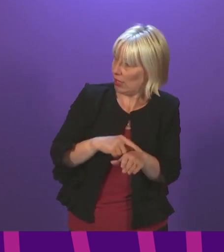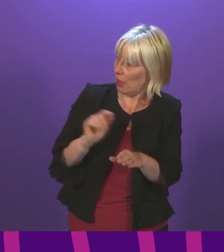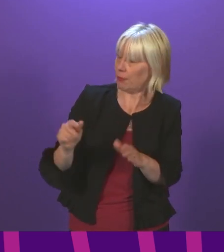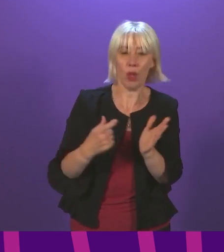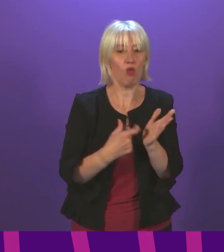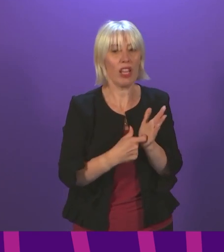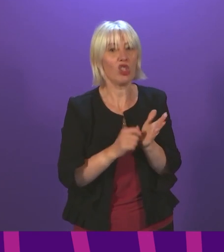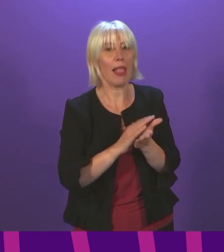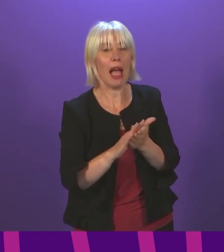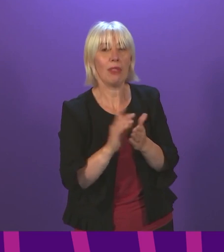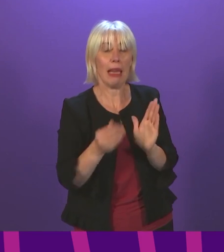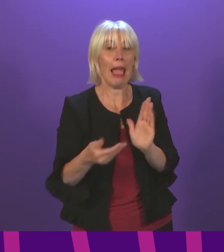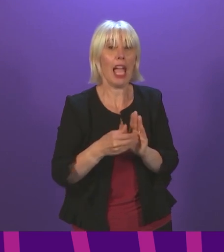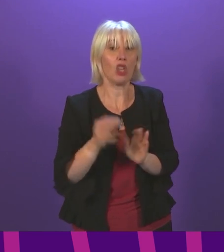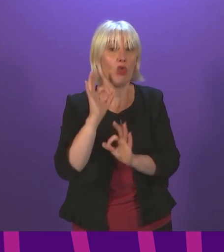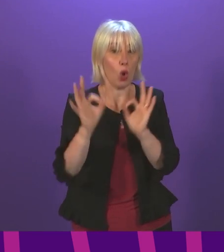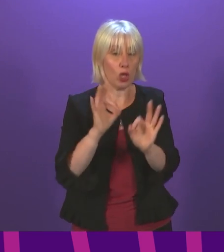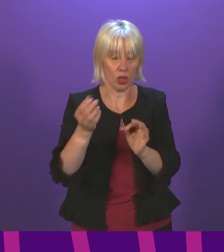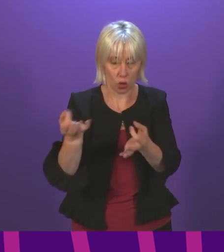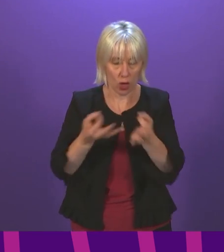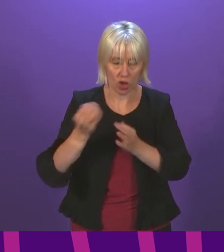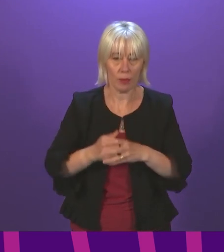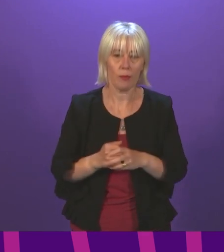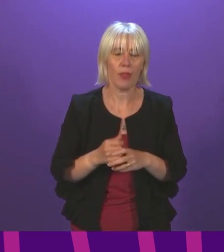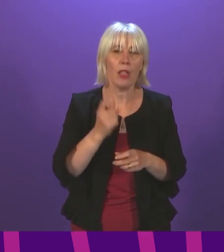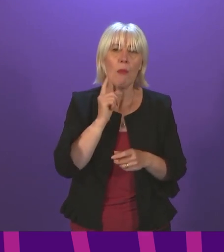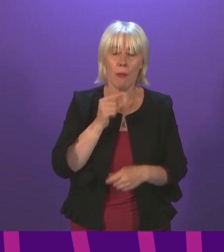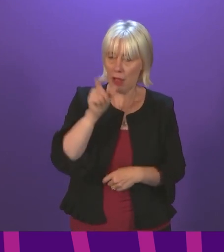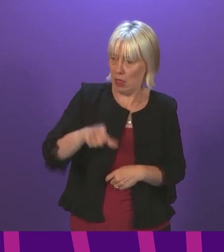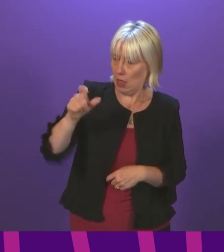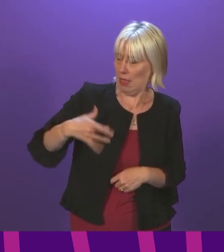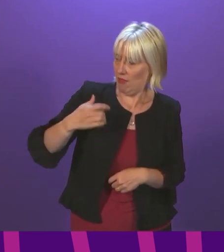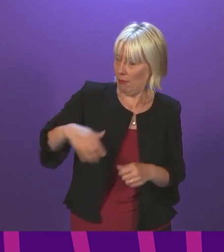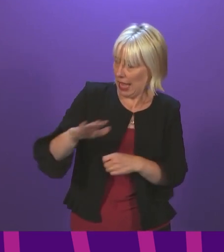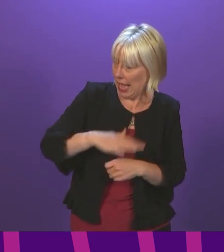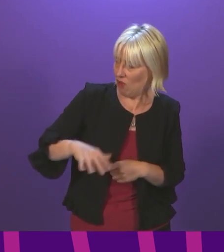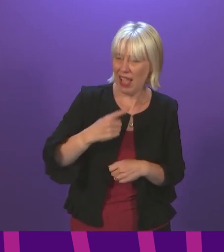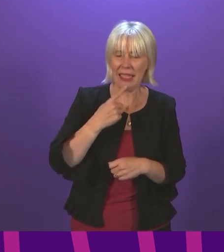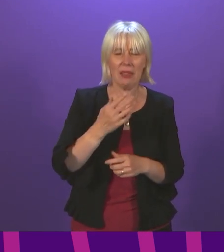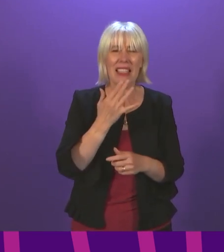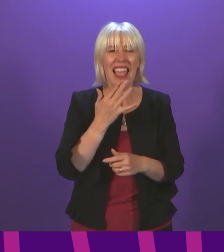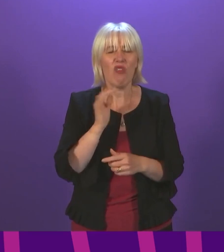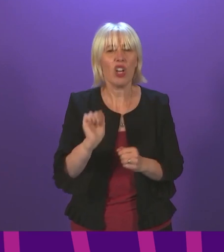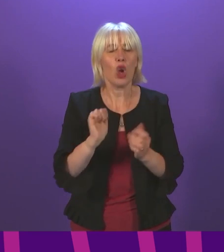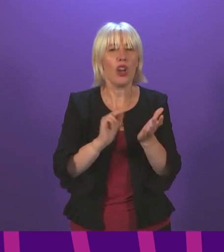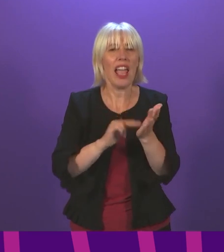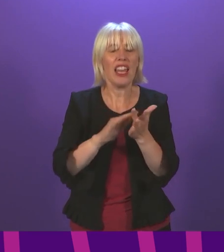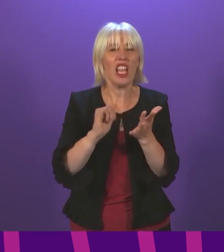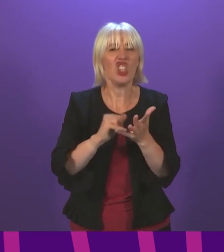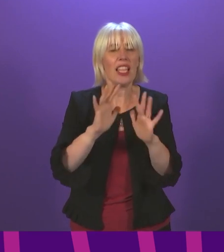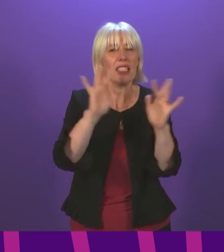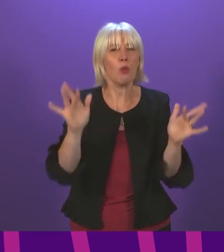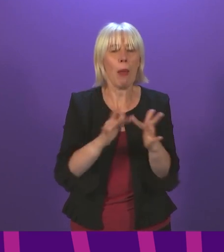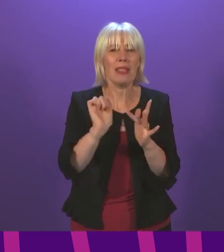a supplementary. Thank you, Presiding Officer. Thank Constituents are reporting errors in their vaccination records which are held on the NHS Scotland website. Wrongly logged